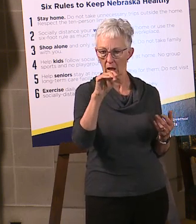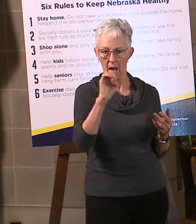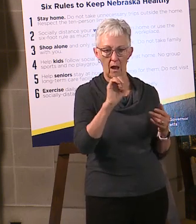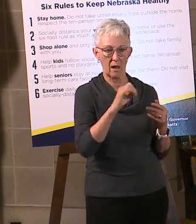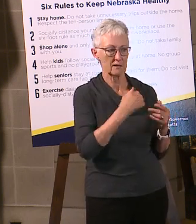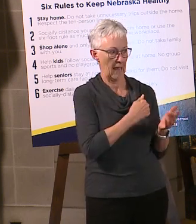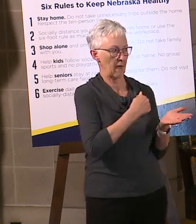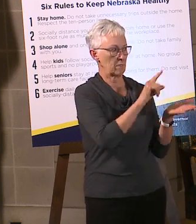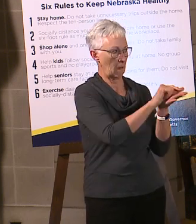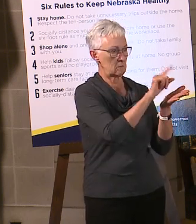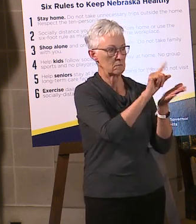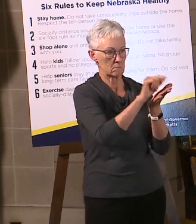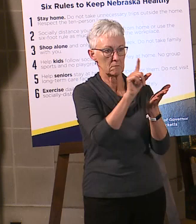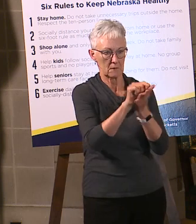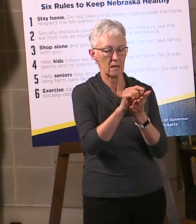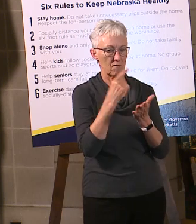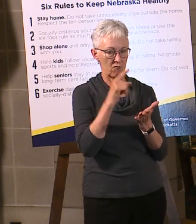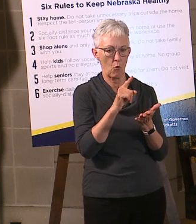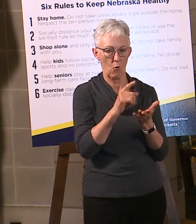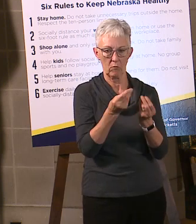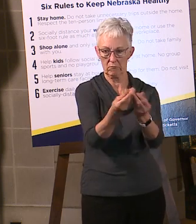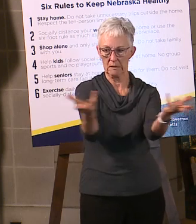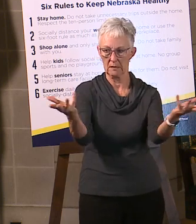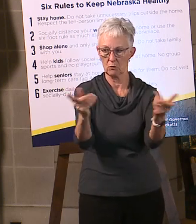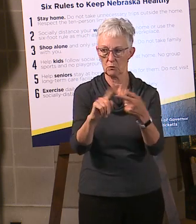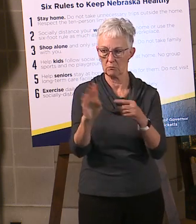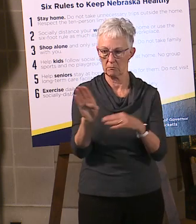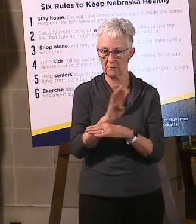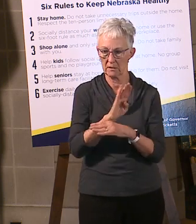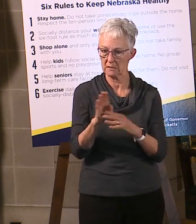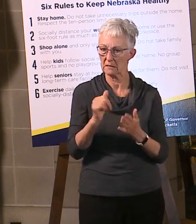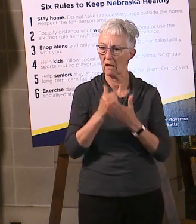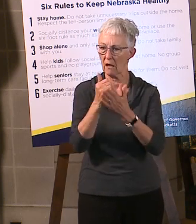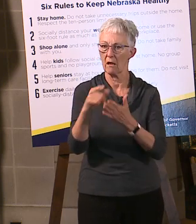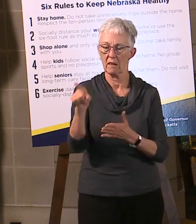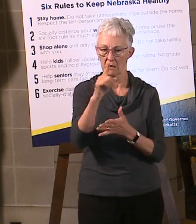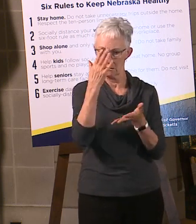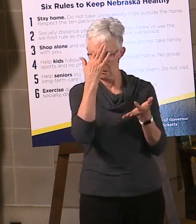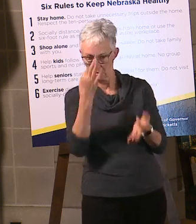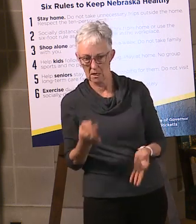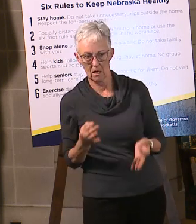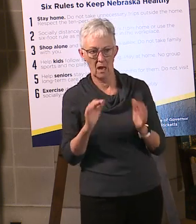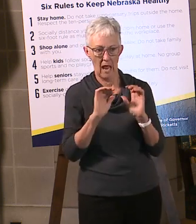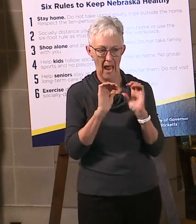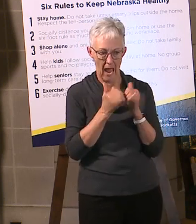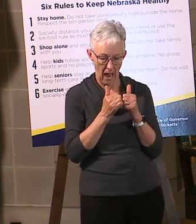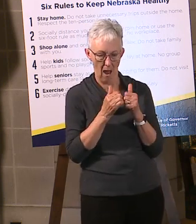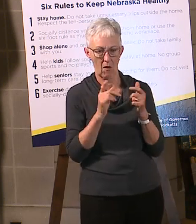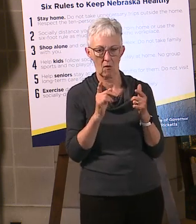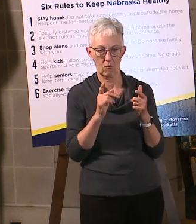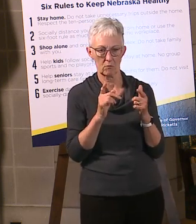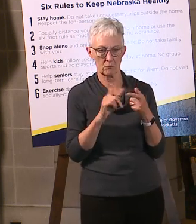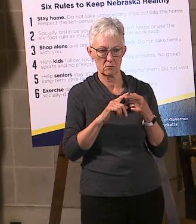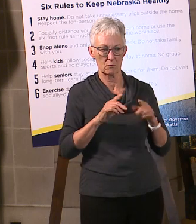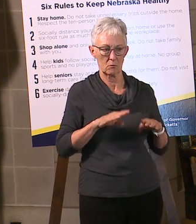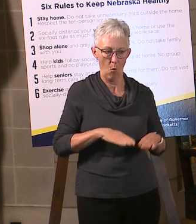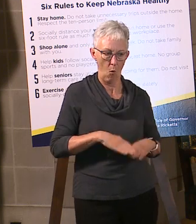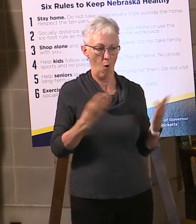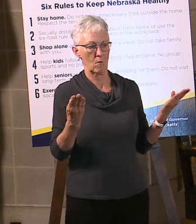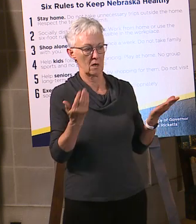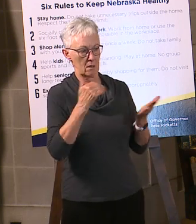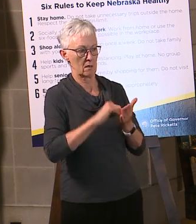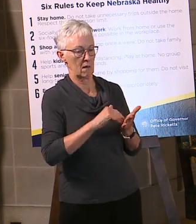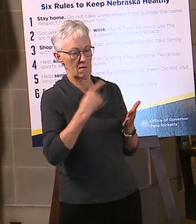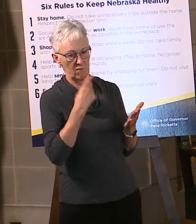consider how to reopen. We are doing the same on the Nebraska Business Development Resiliency page. And so we're all trying to